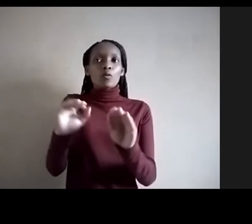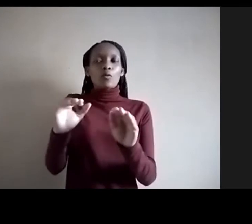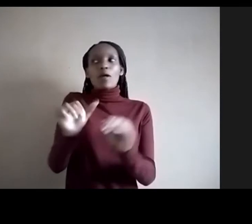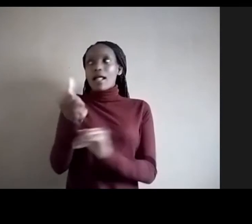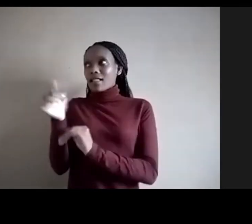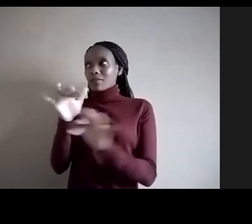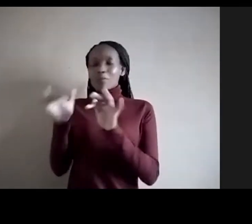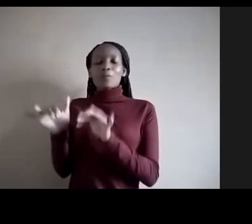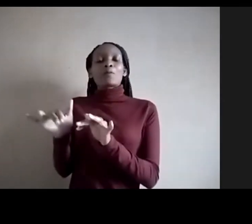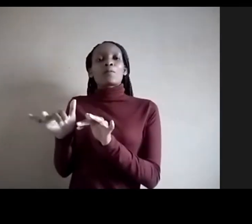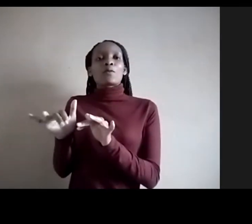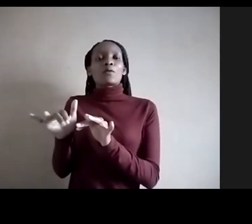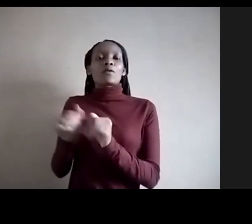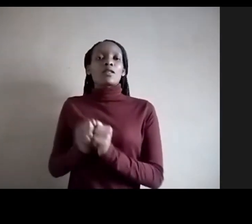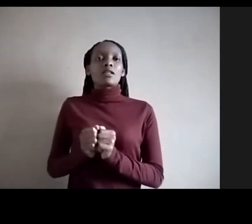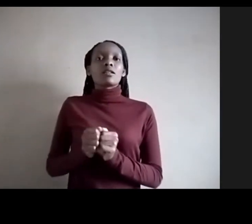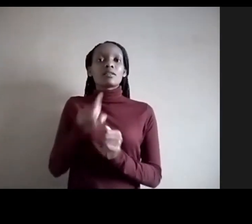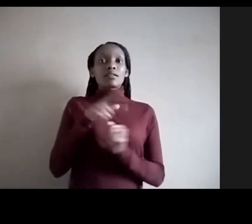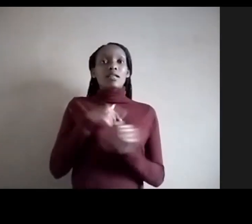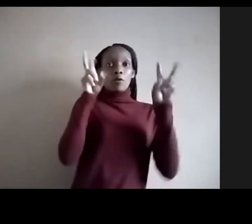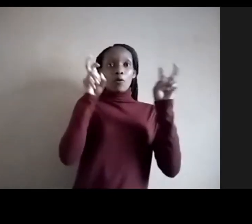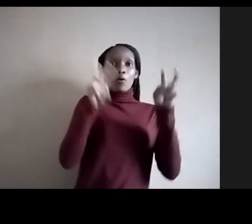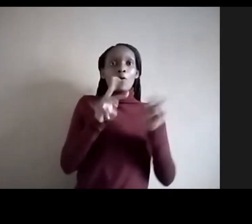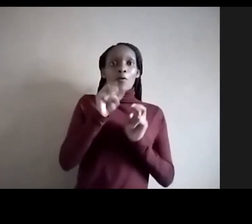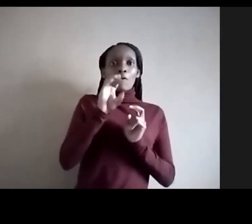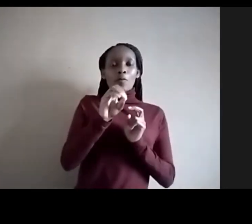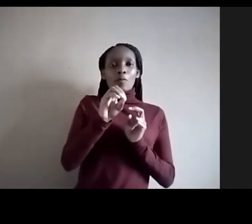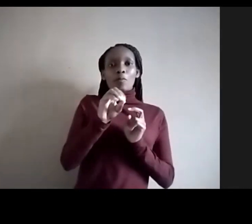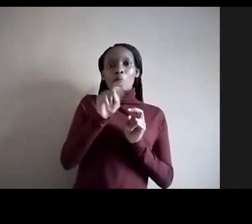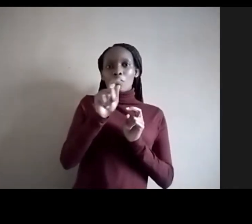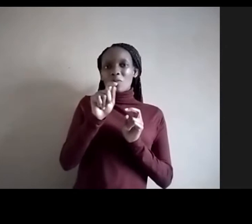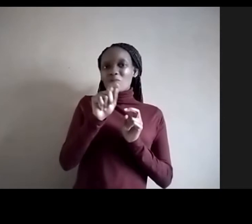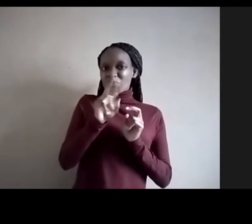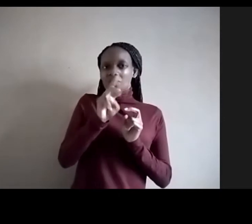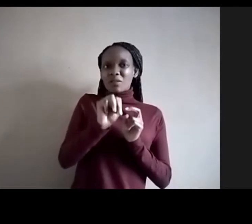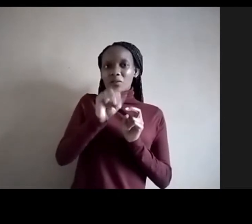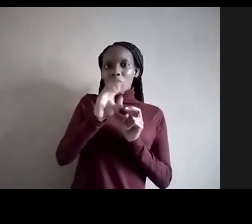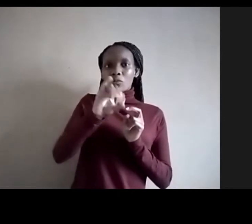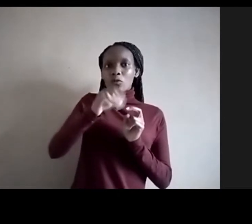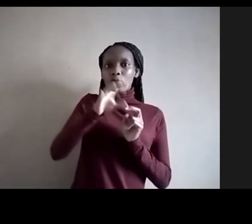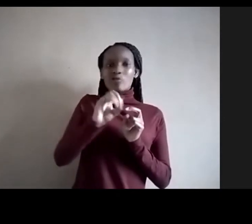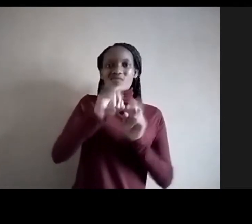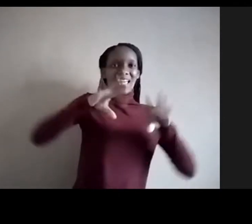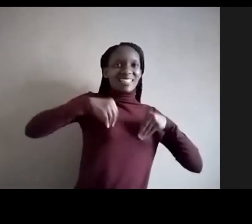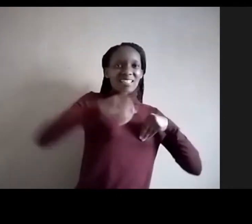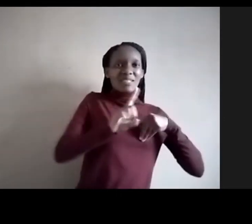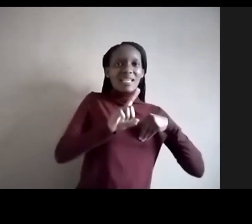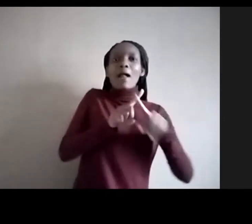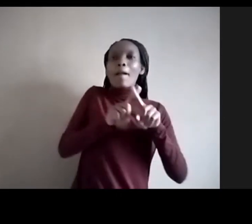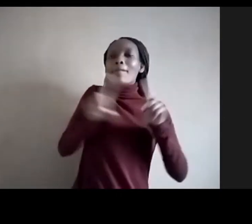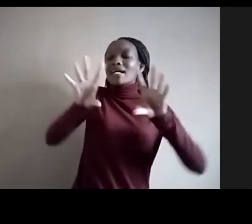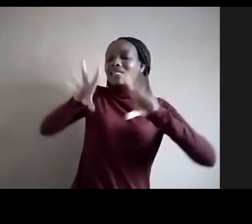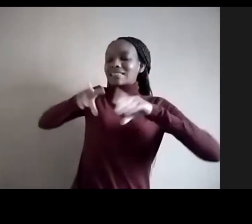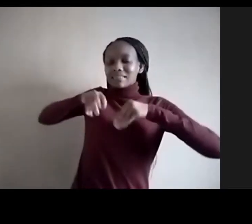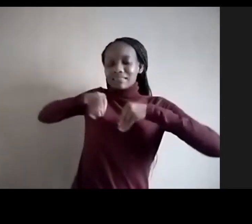is that motto of never really accepting anything, but embracing it. People who accept take things as they